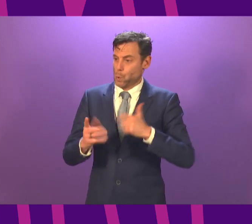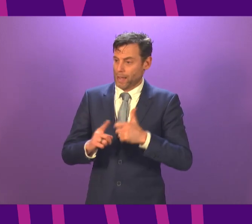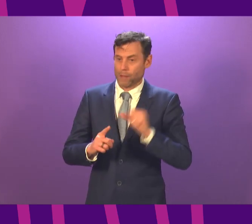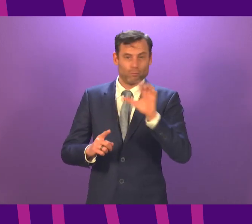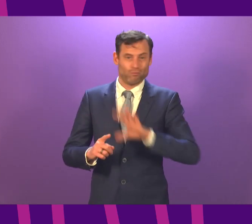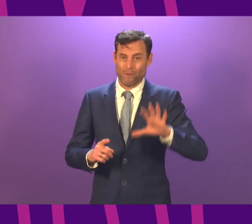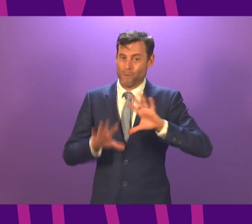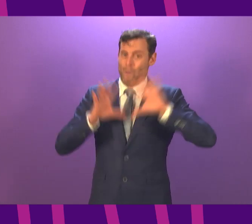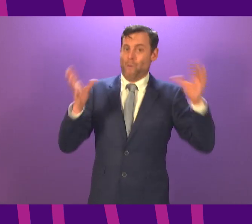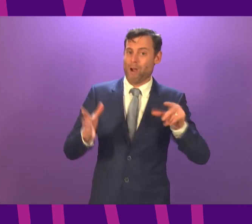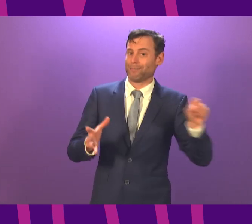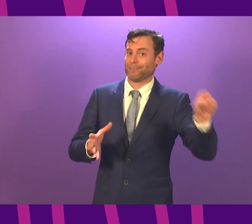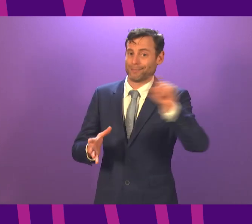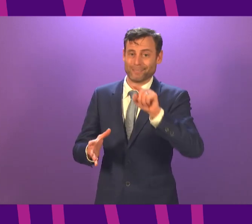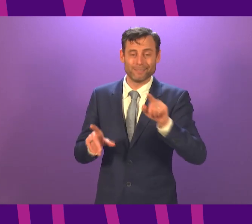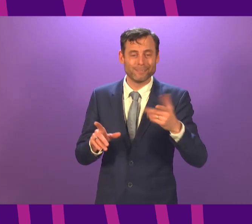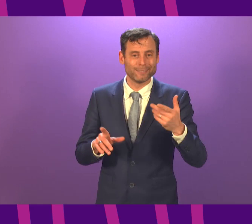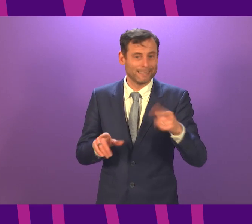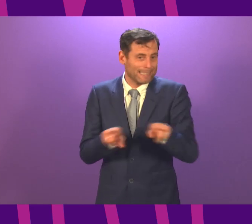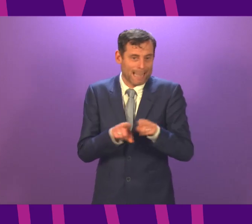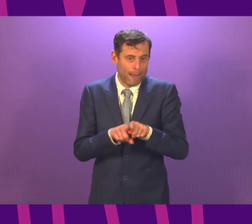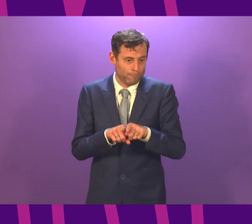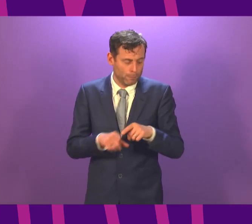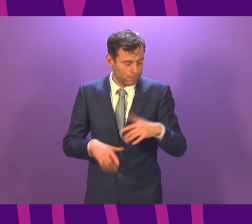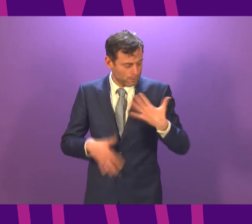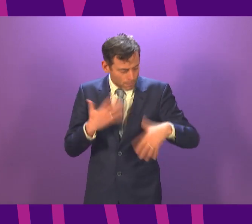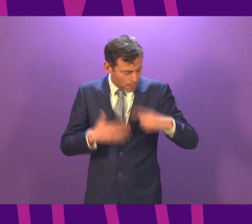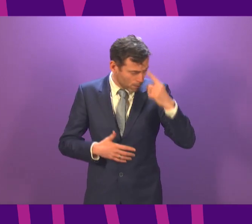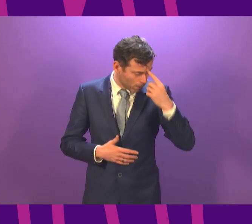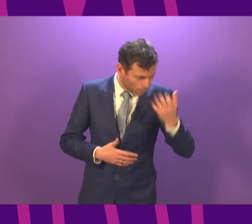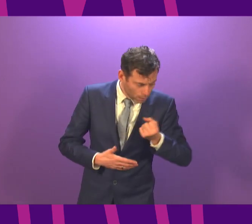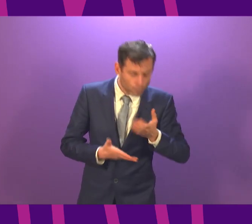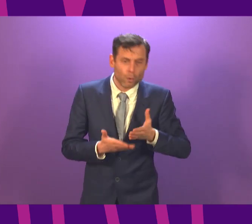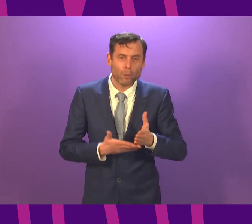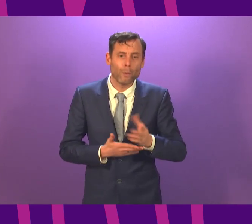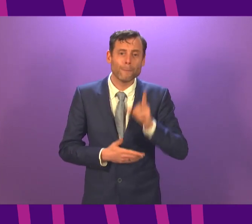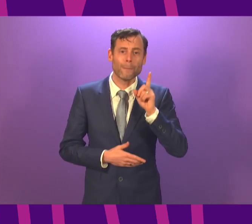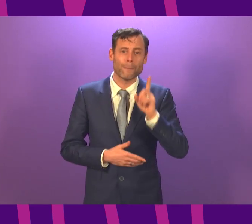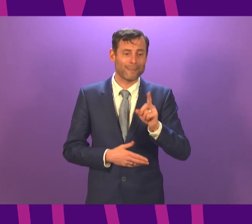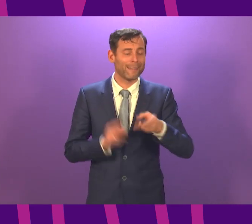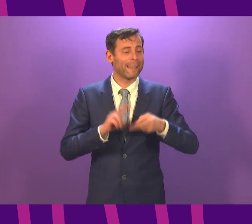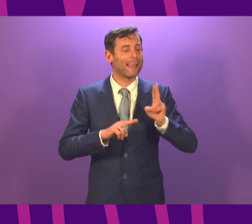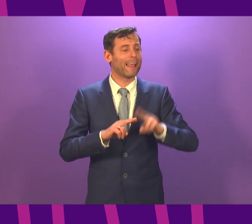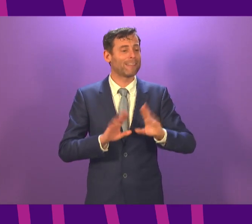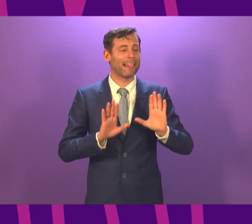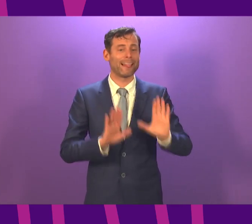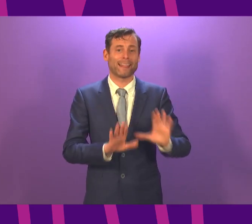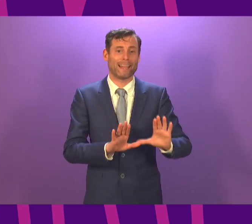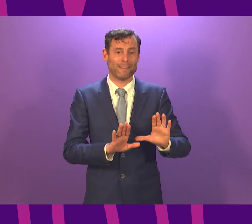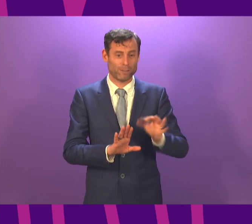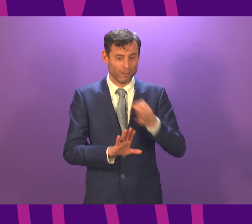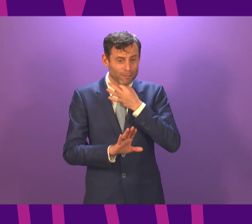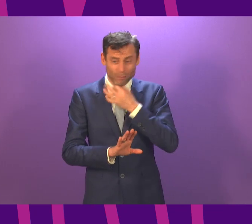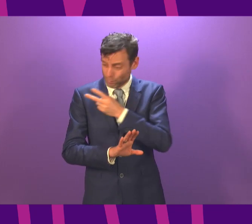there will be a much bigger price to pay if we do not act to get this virus under control. And that is the central driving imperative